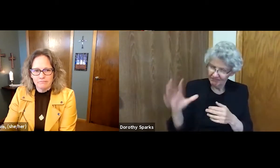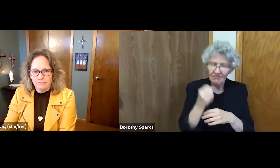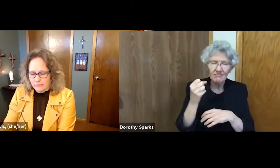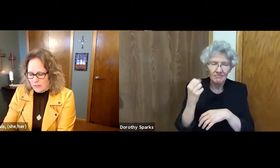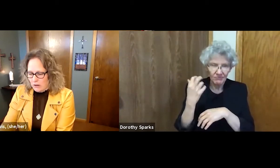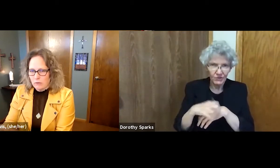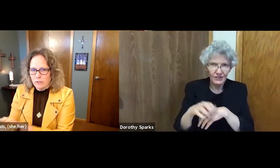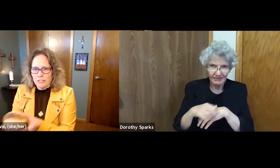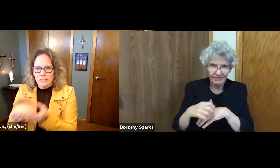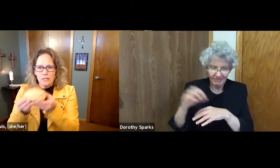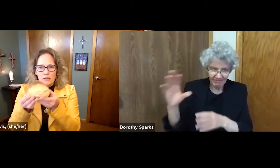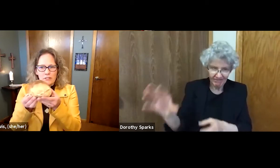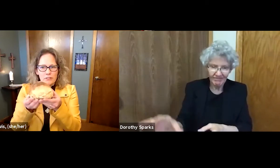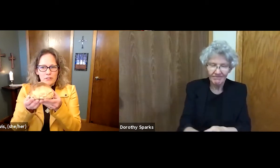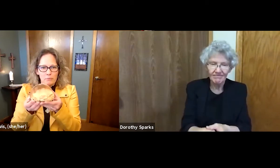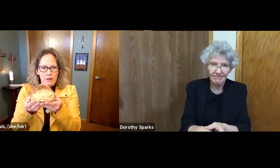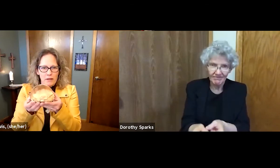The Lord Jesus took bread,